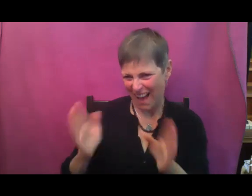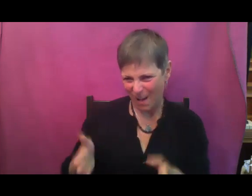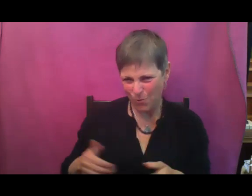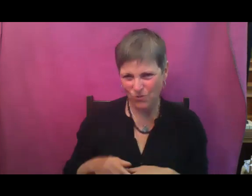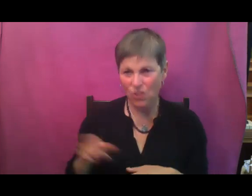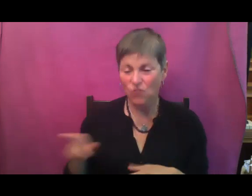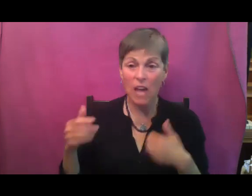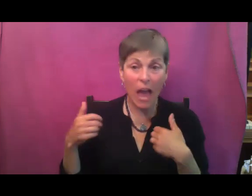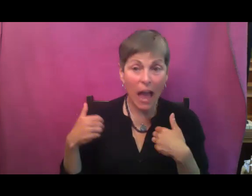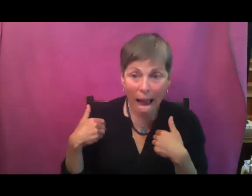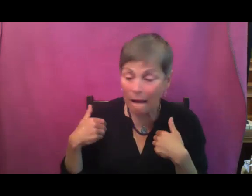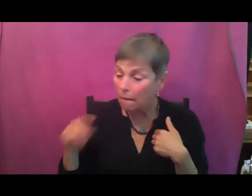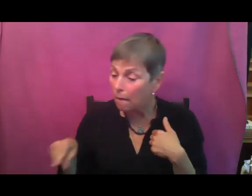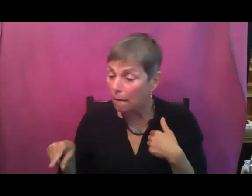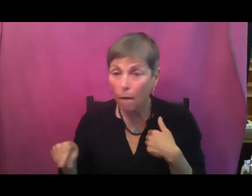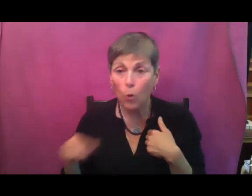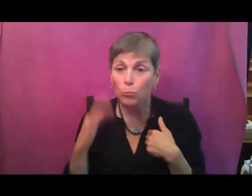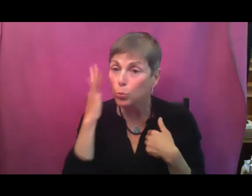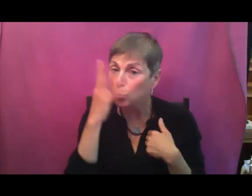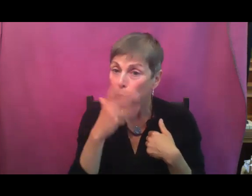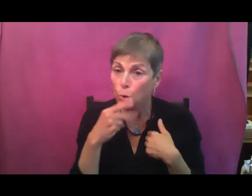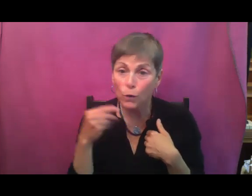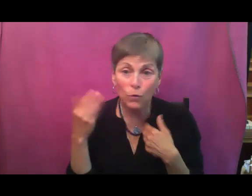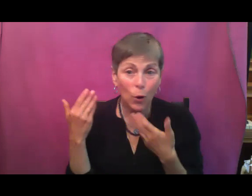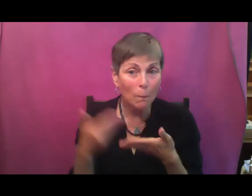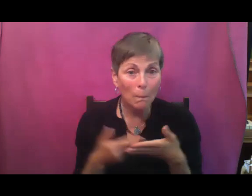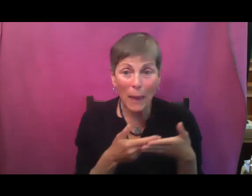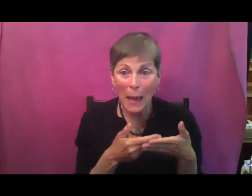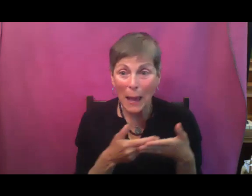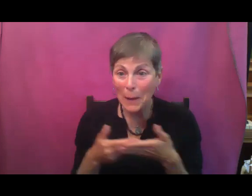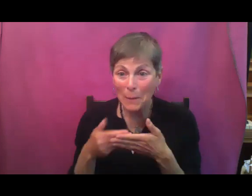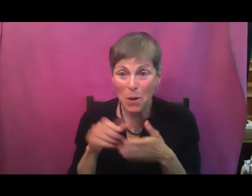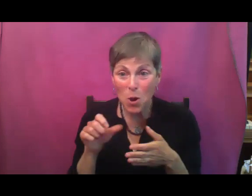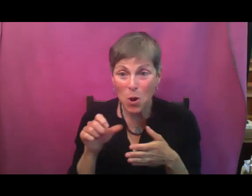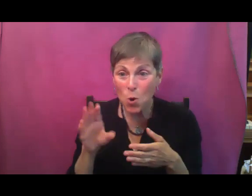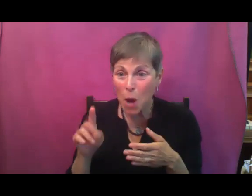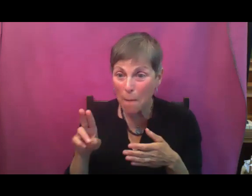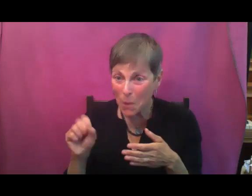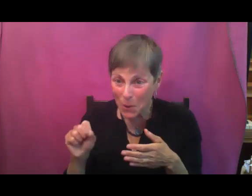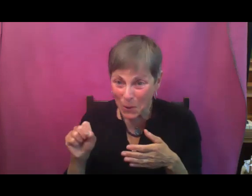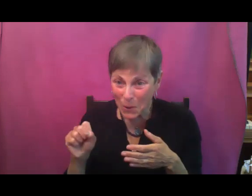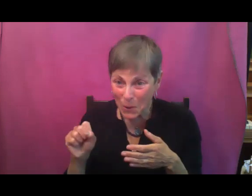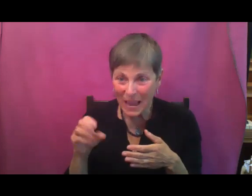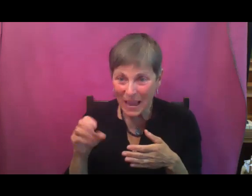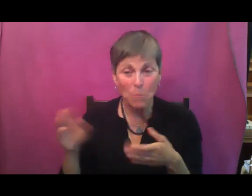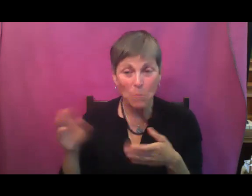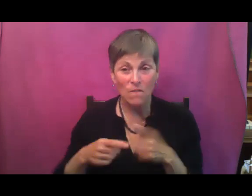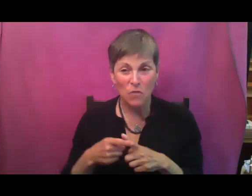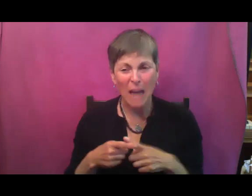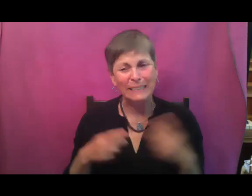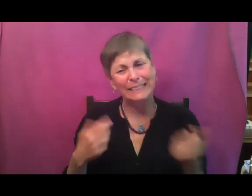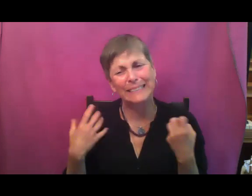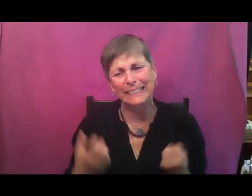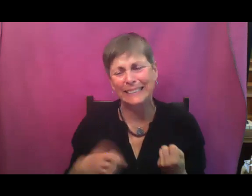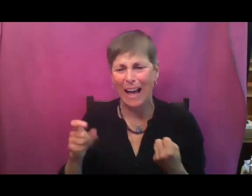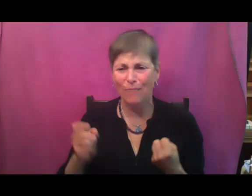cluster of baby beautiful cucumbers. And she was bemoaning having to thin them